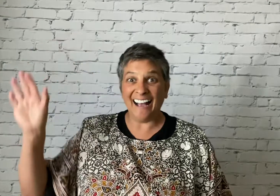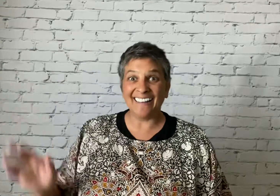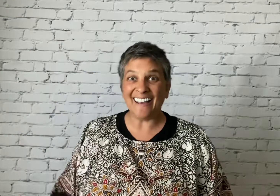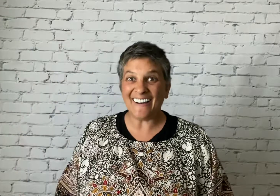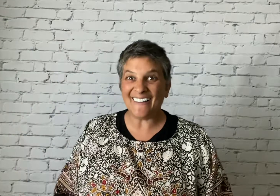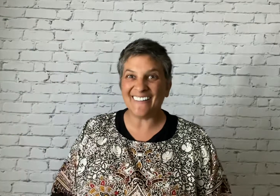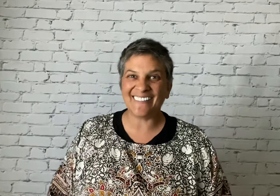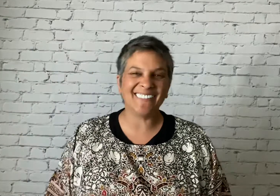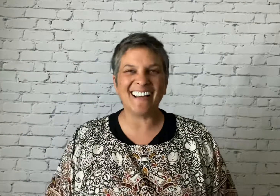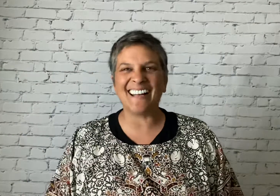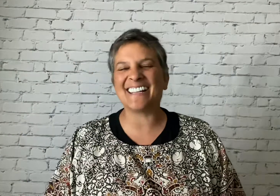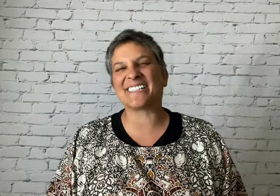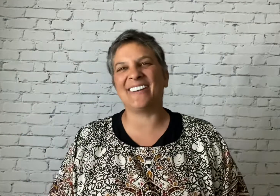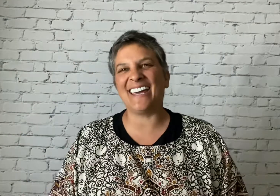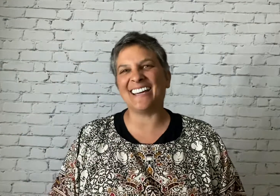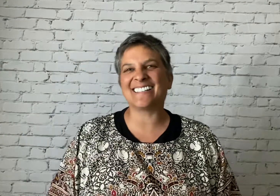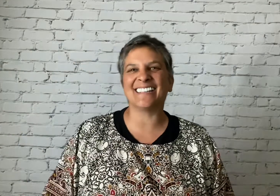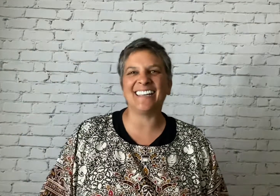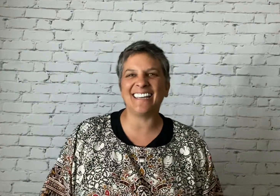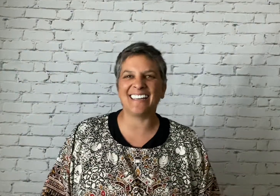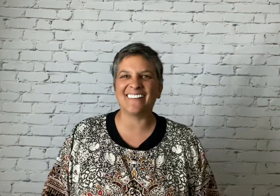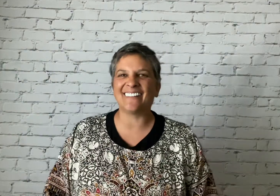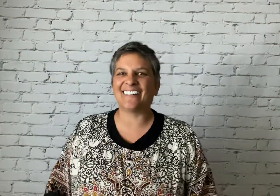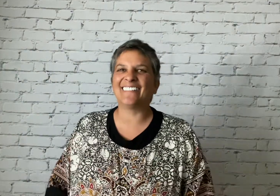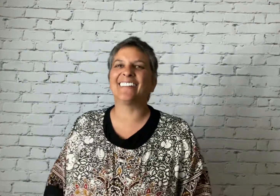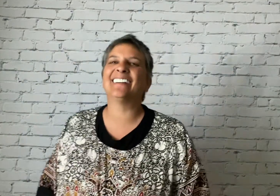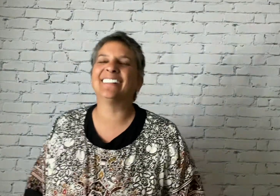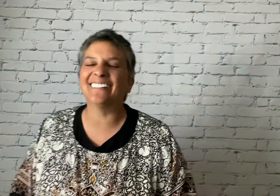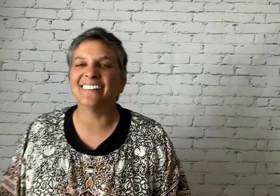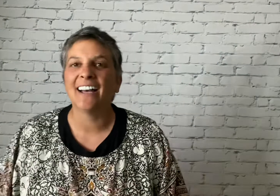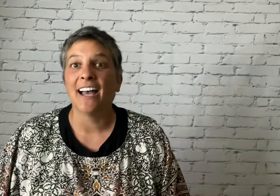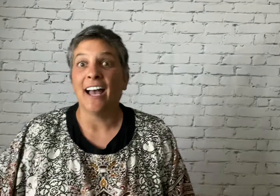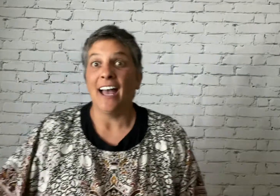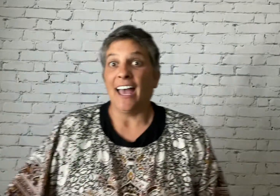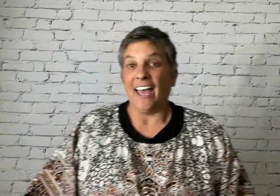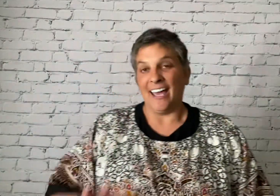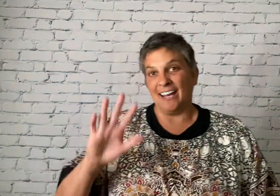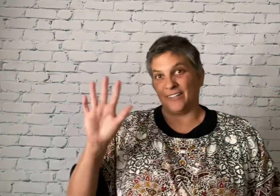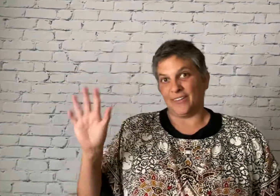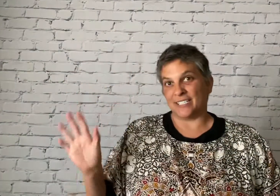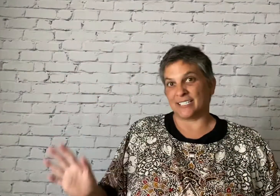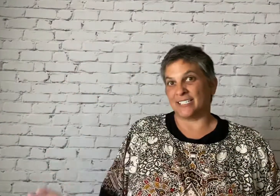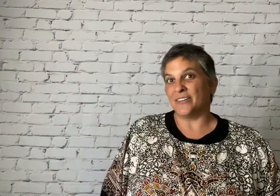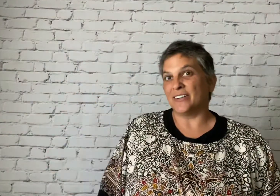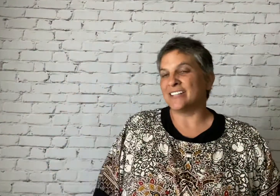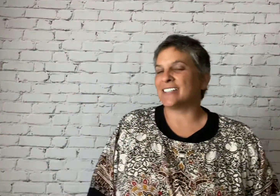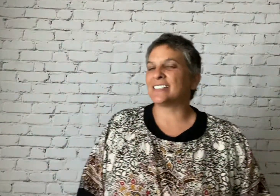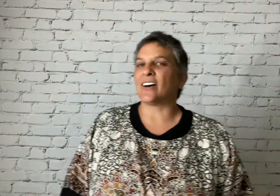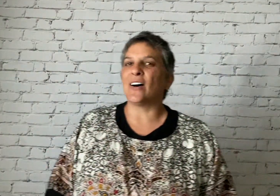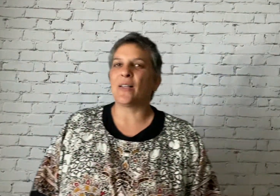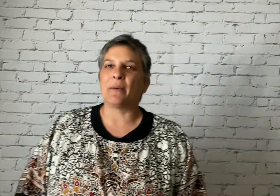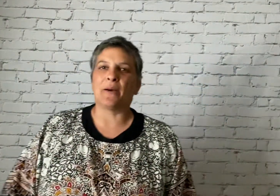Hello everyone, it's me, Angelique, Giggle Guru, and this series is all about